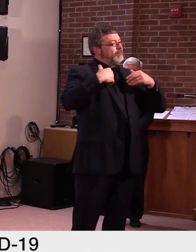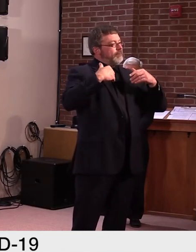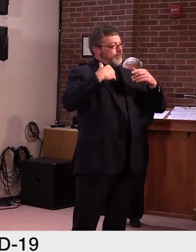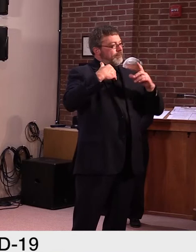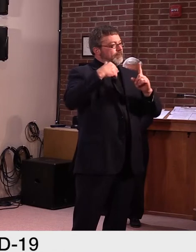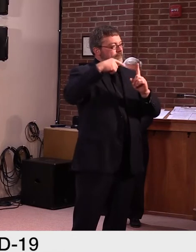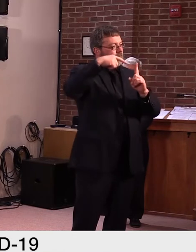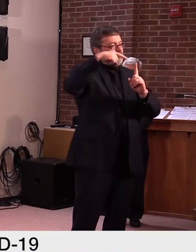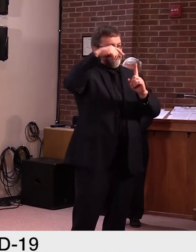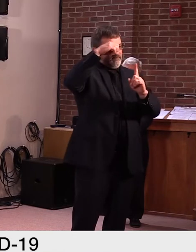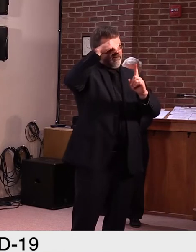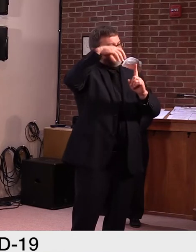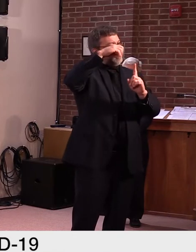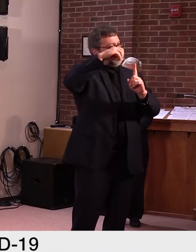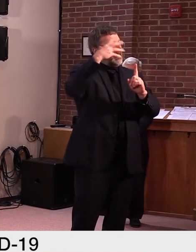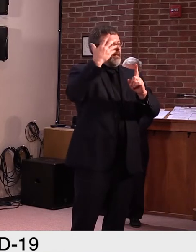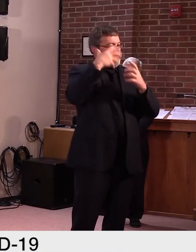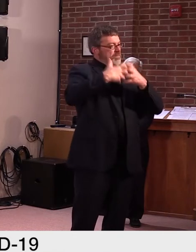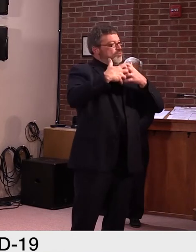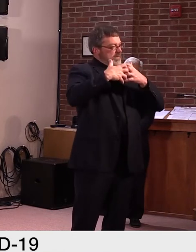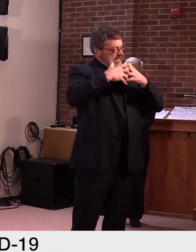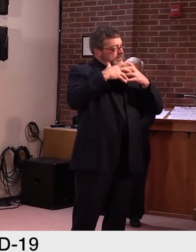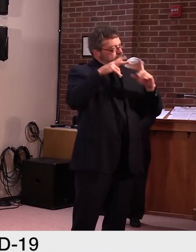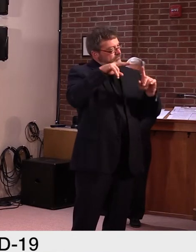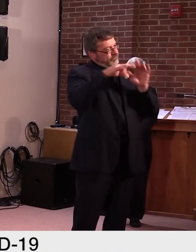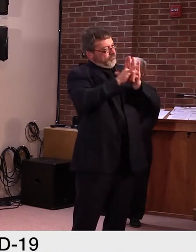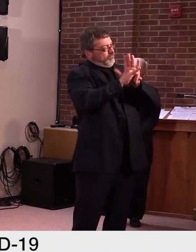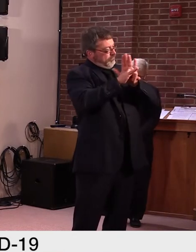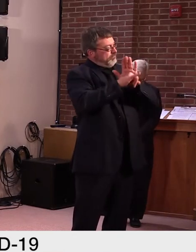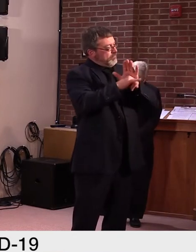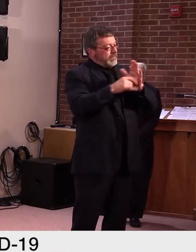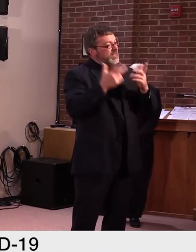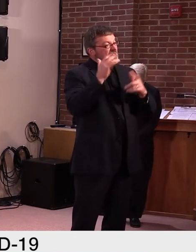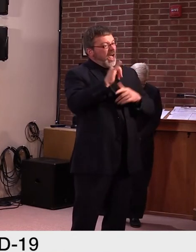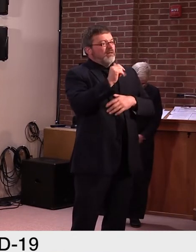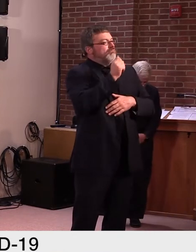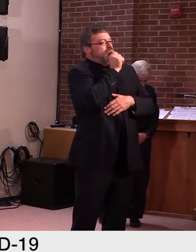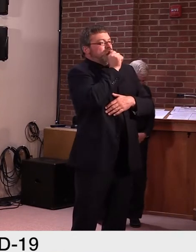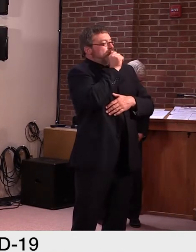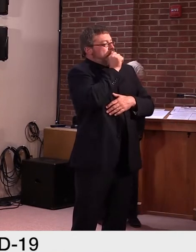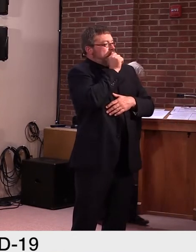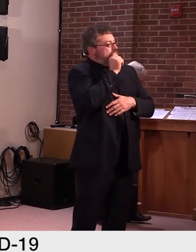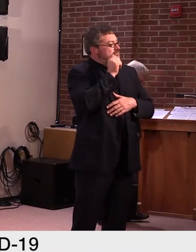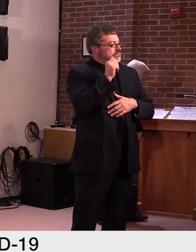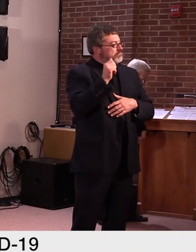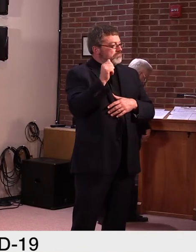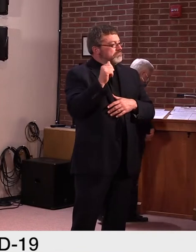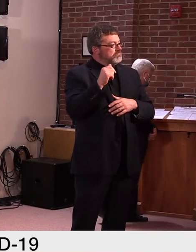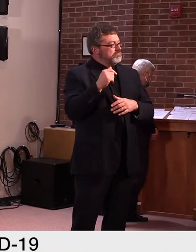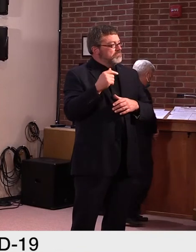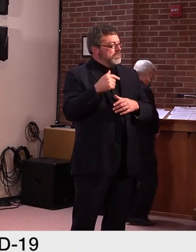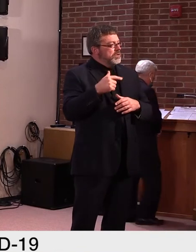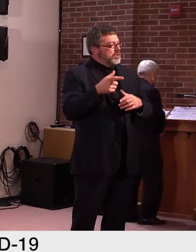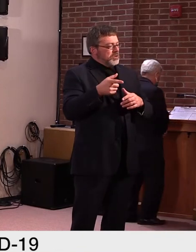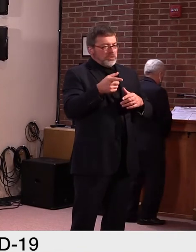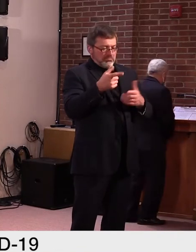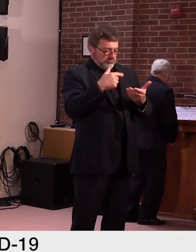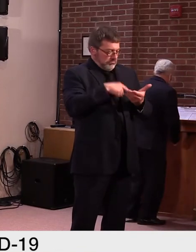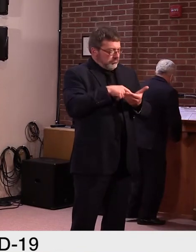user consented. So the things that you download on your phone and say, you know, you can track my location. So they aggregate